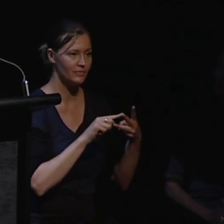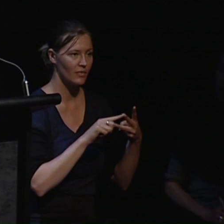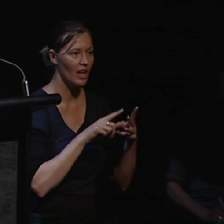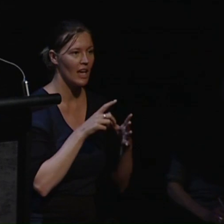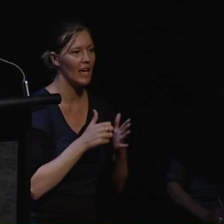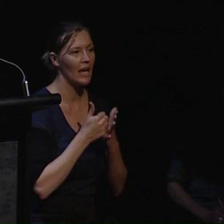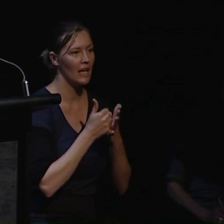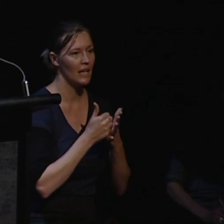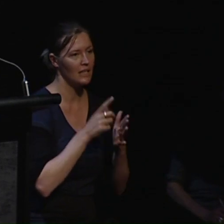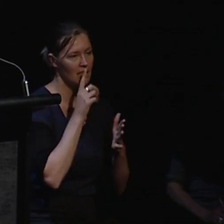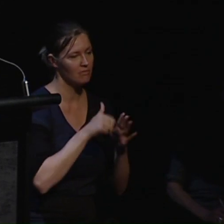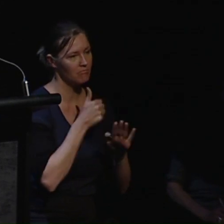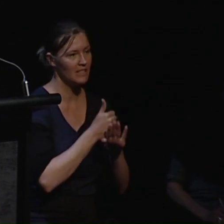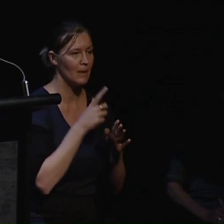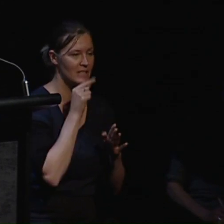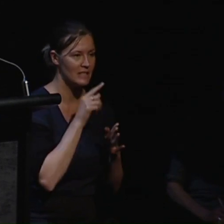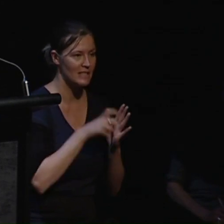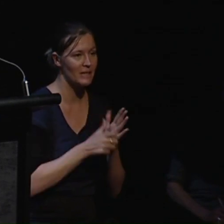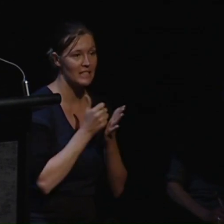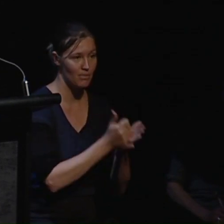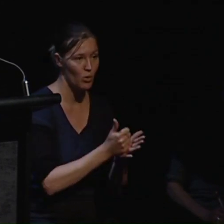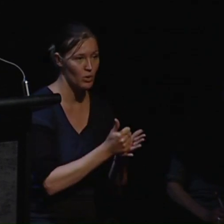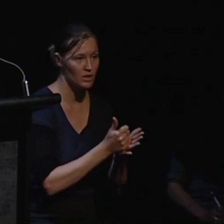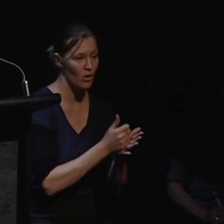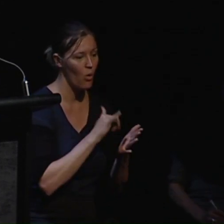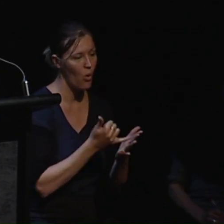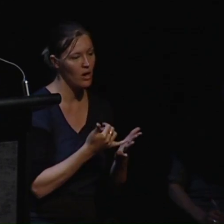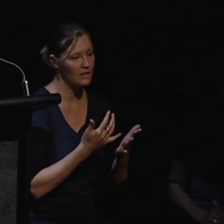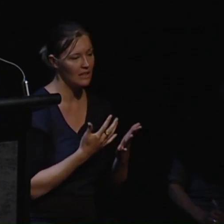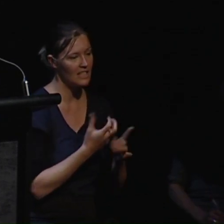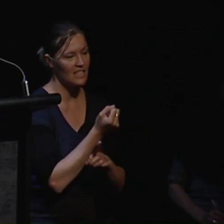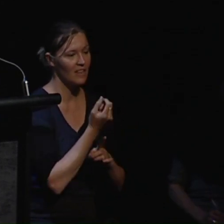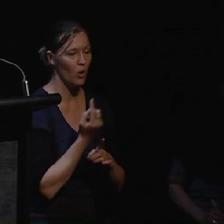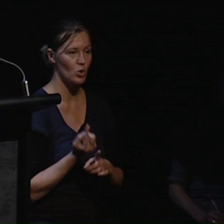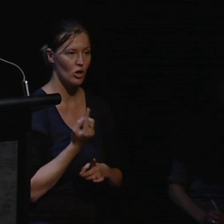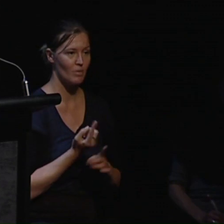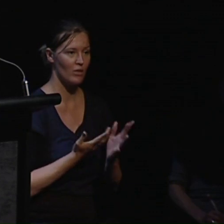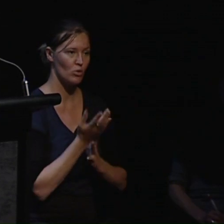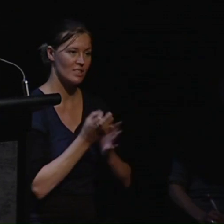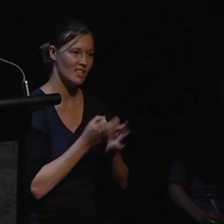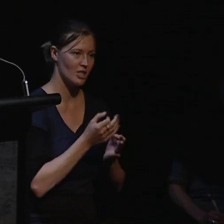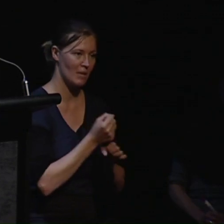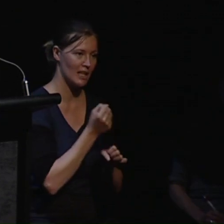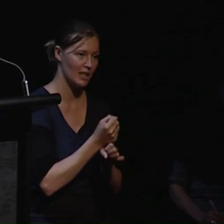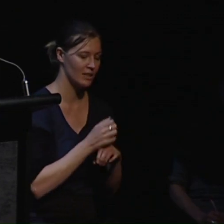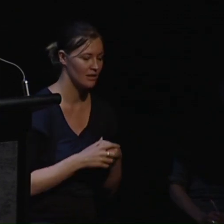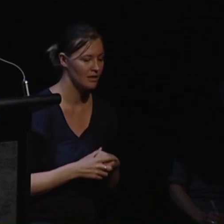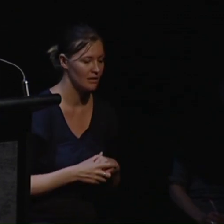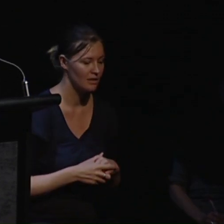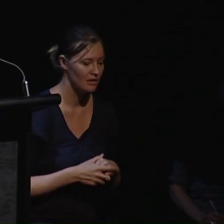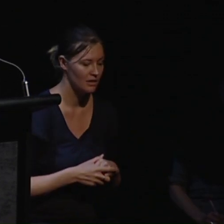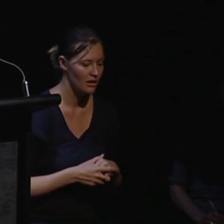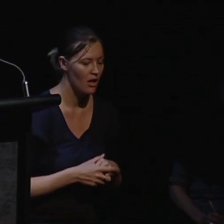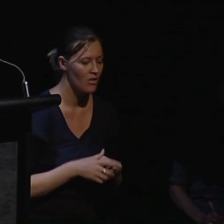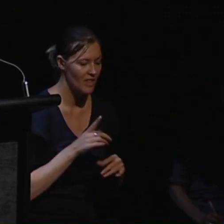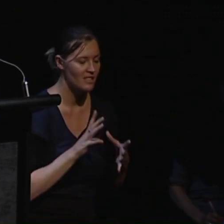or put more cogently gaining autonomy through gaining support in decision making. This directly relates